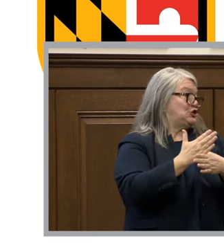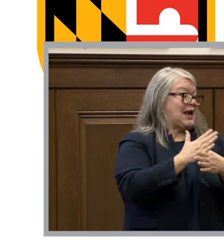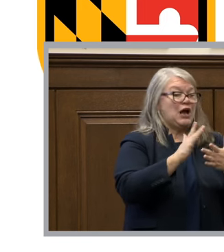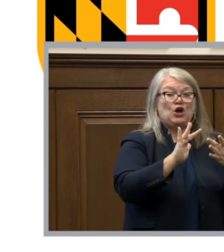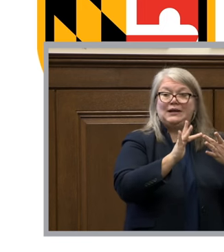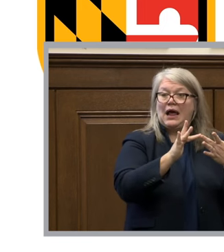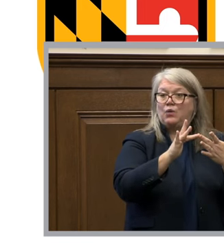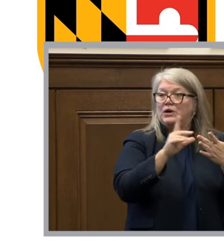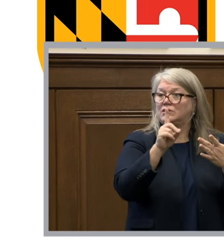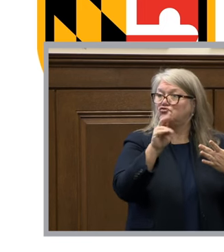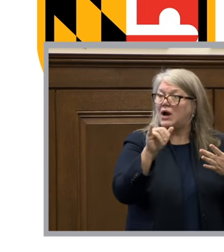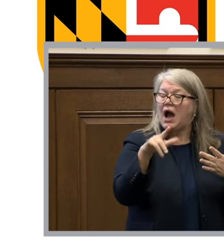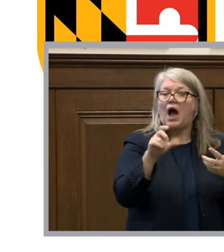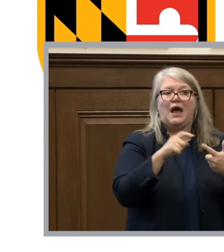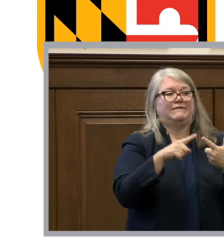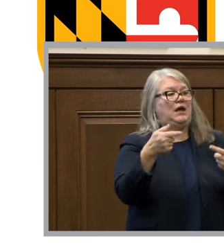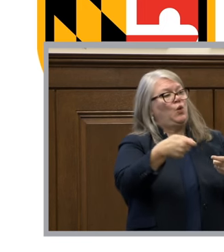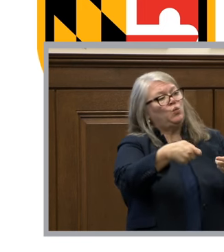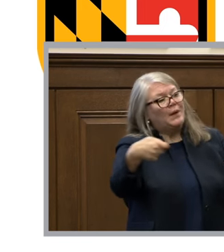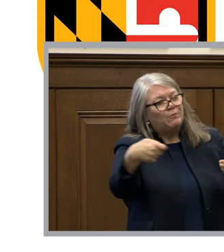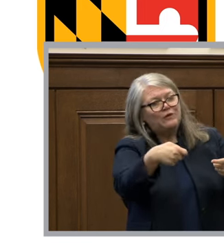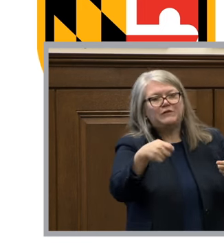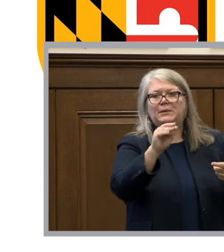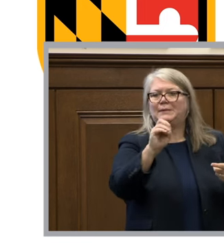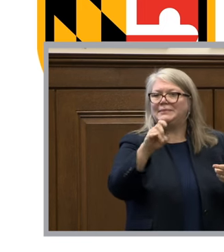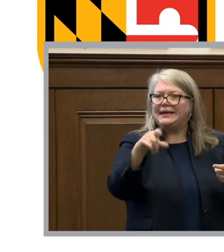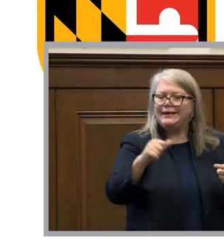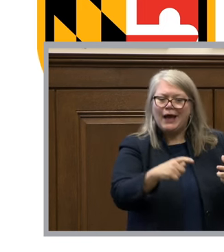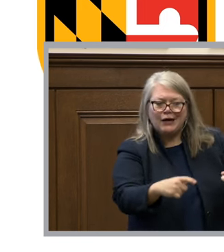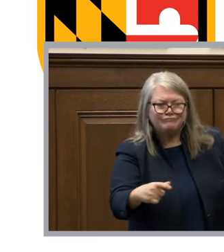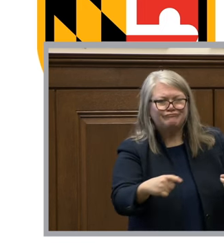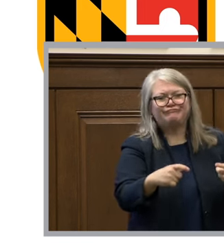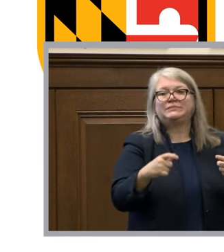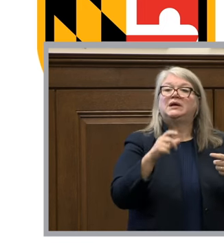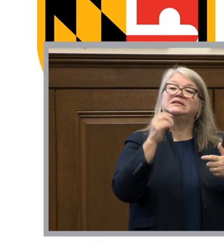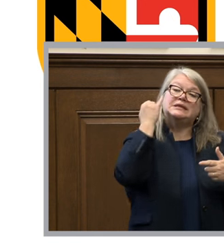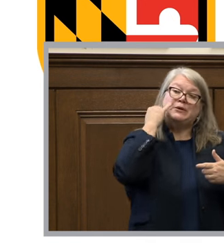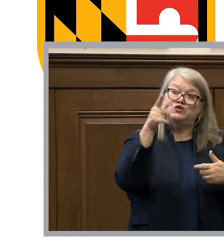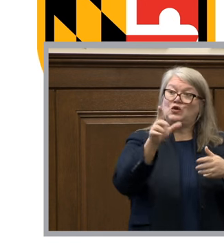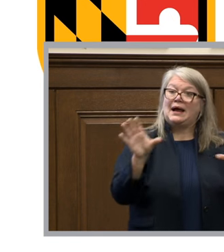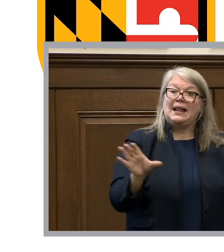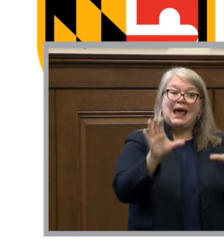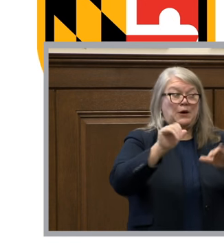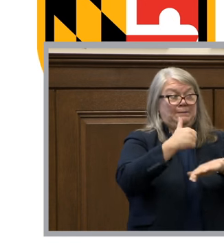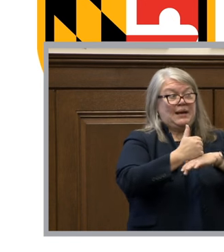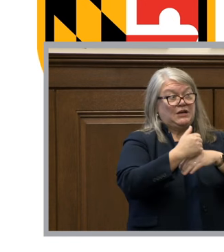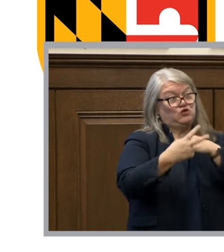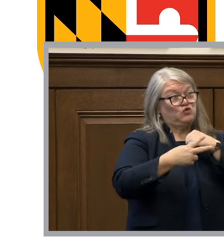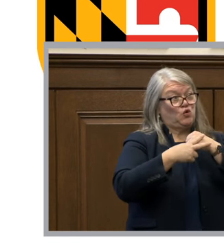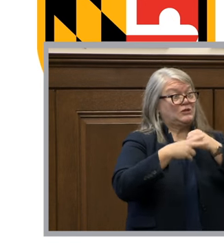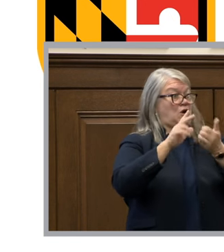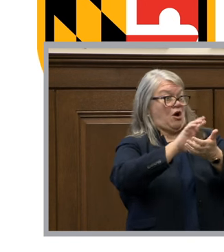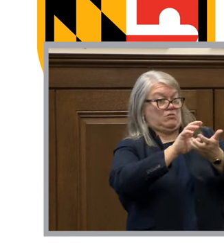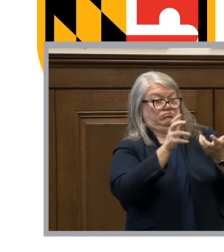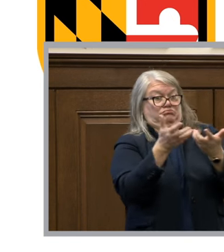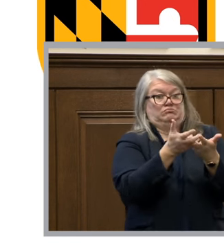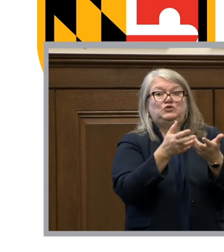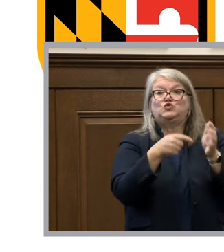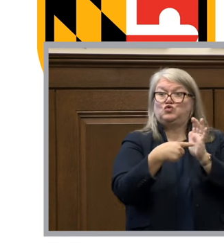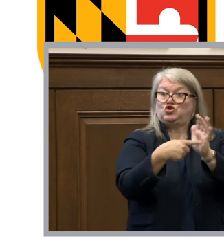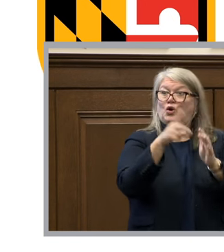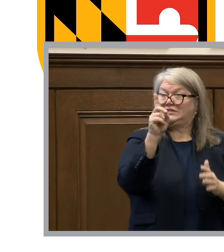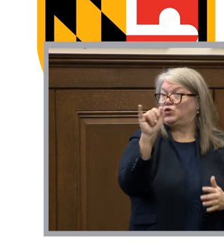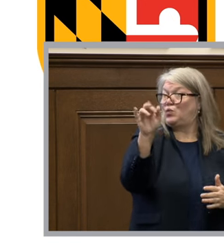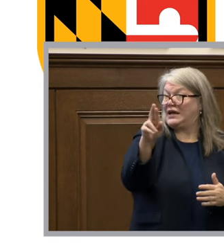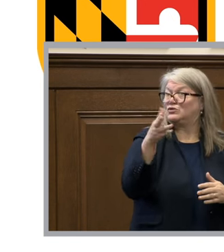drives removable media if your cloud-based storage platforms are configured to show directories